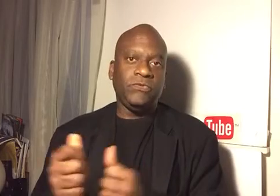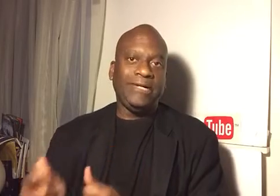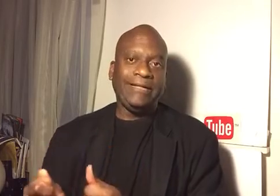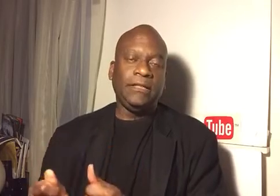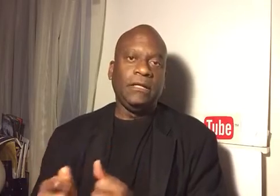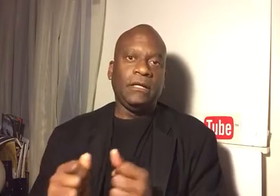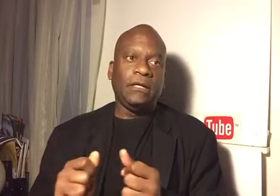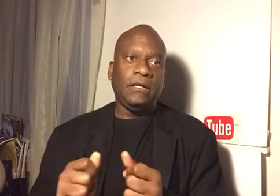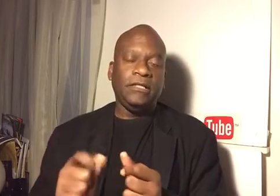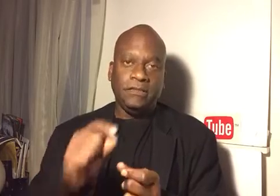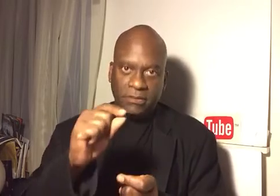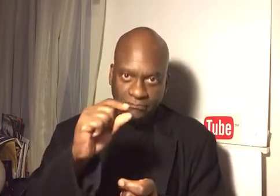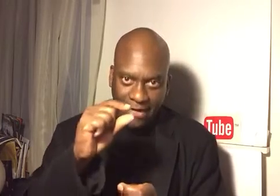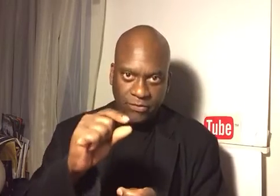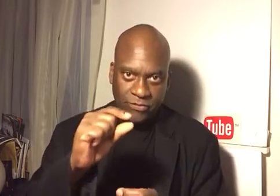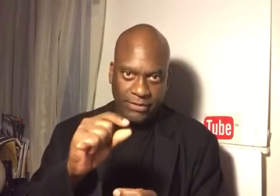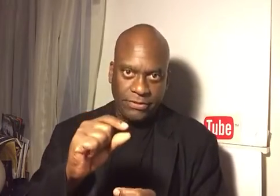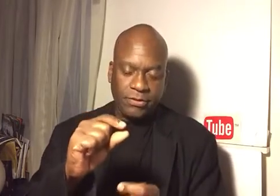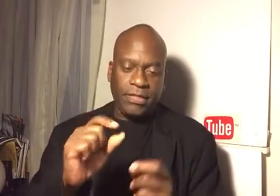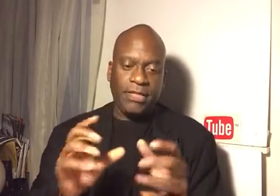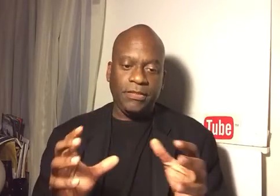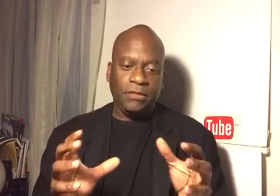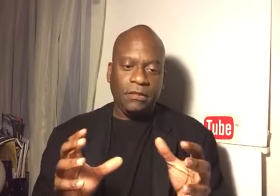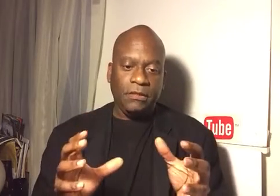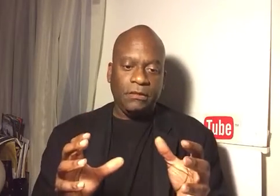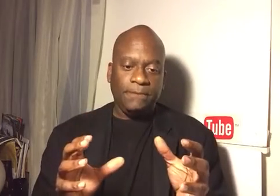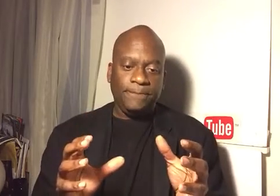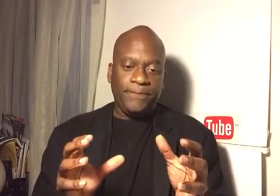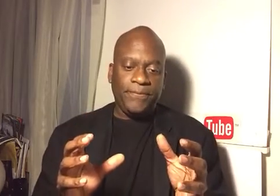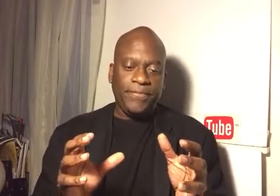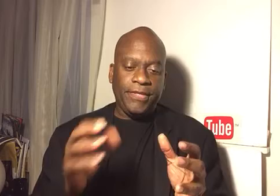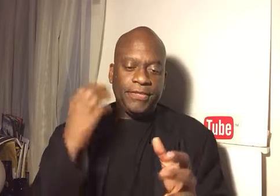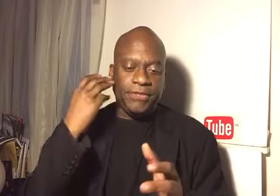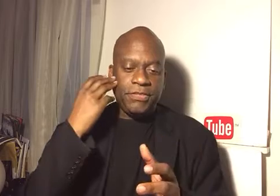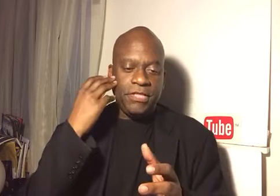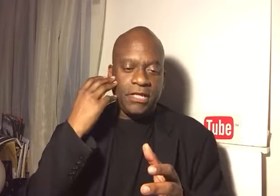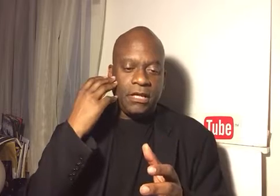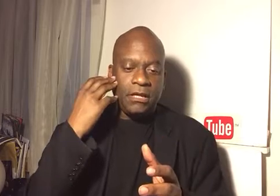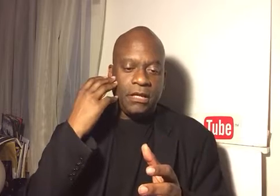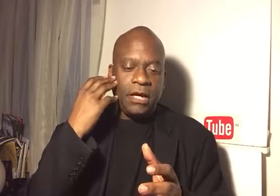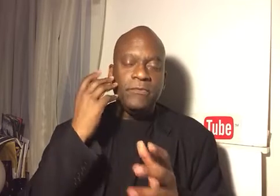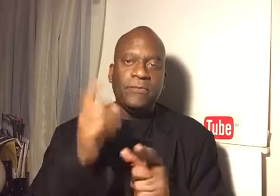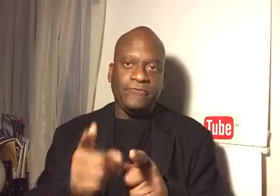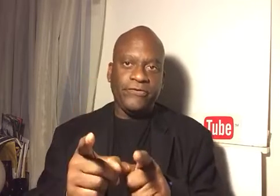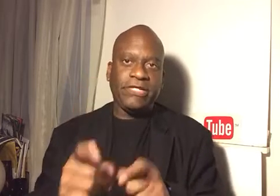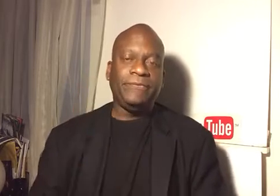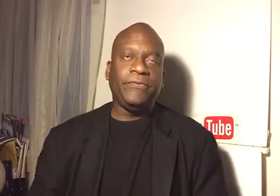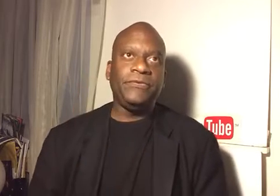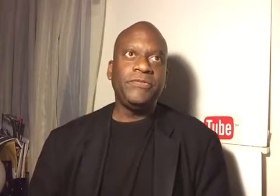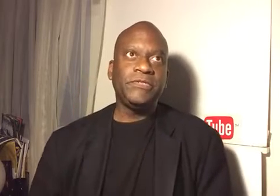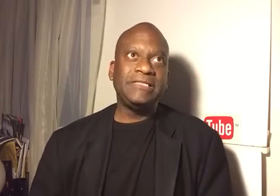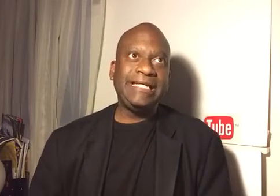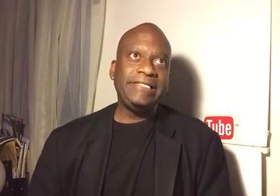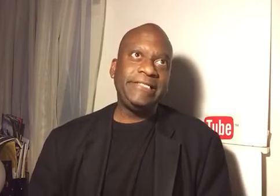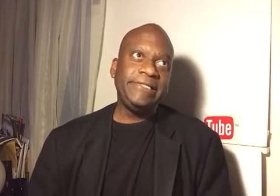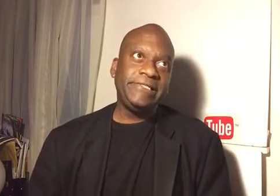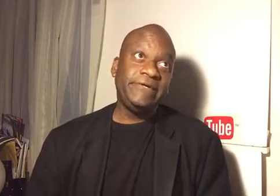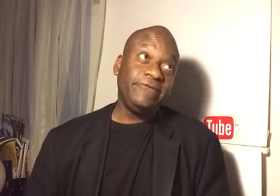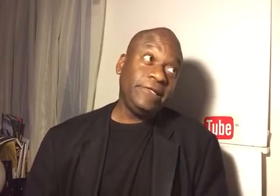who's white. In micro ways. And it's, I remember, for example, and this was 1972.